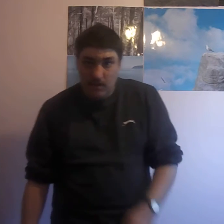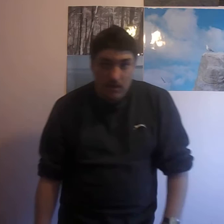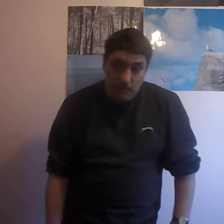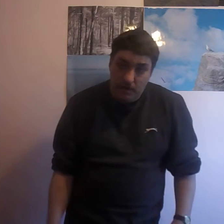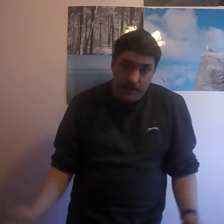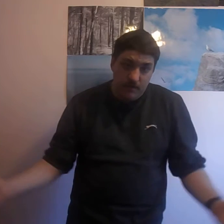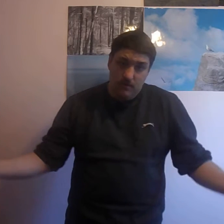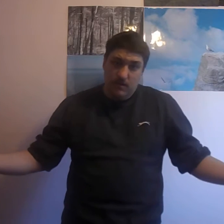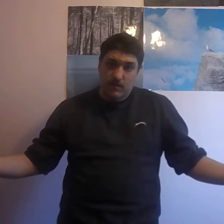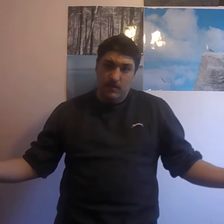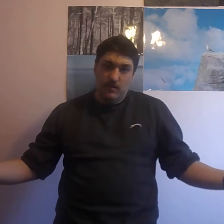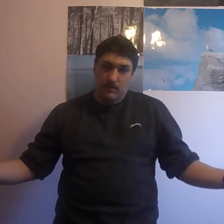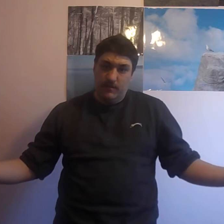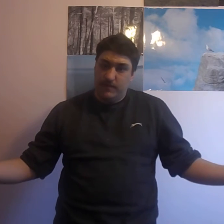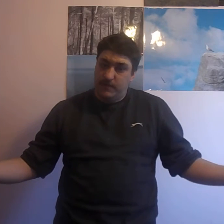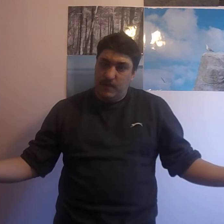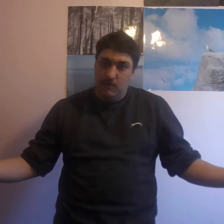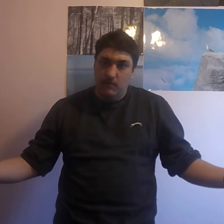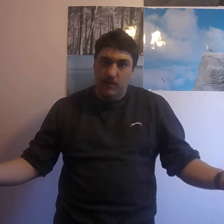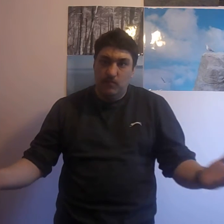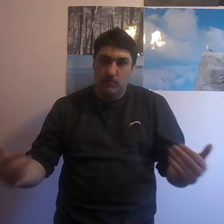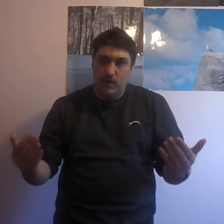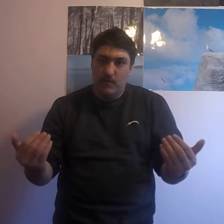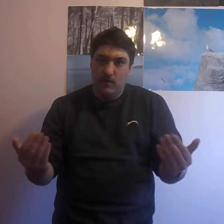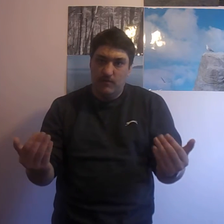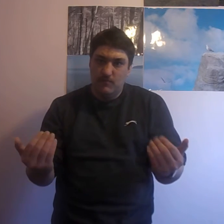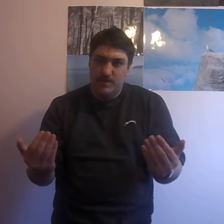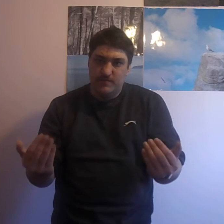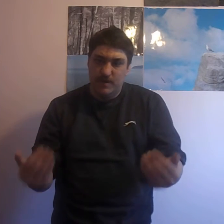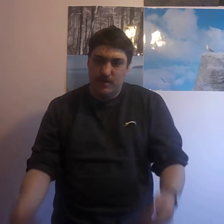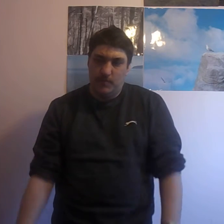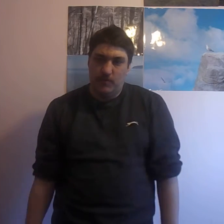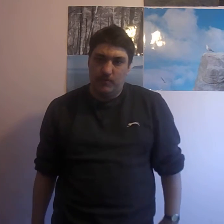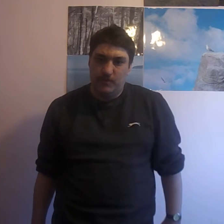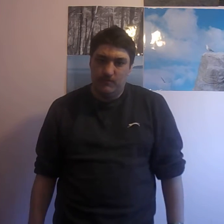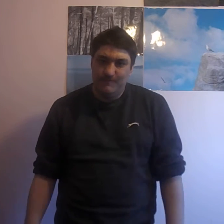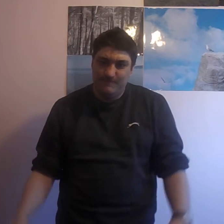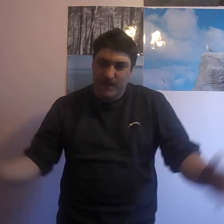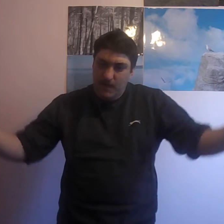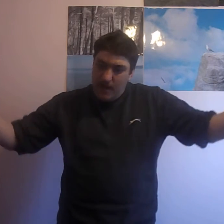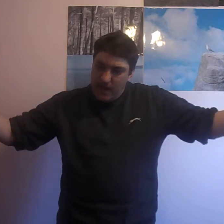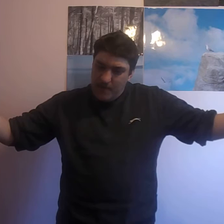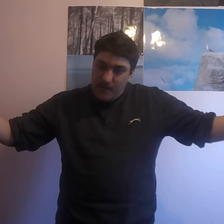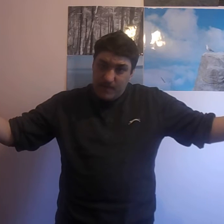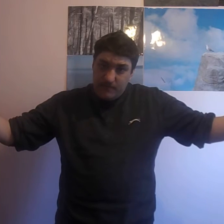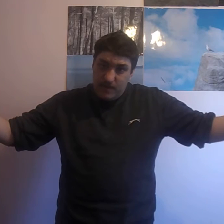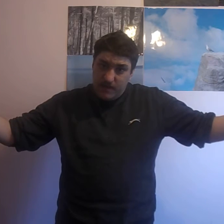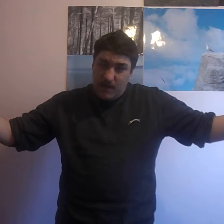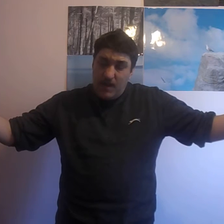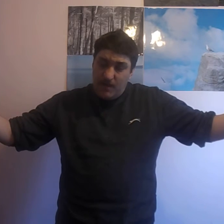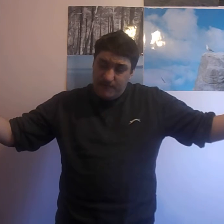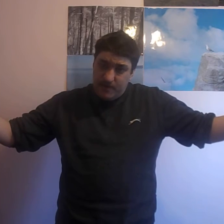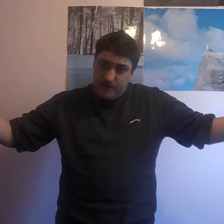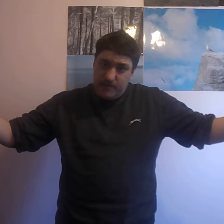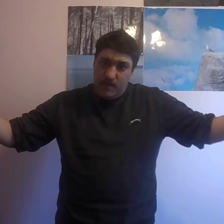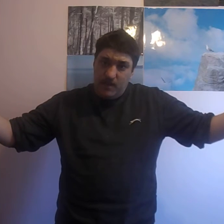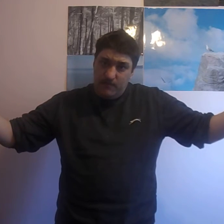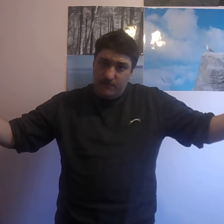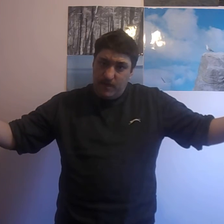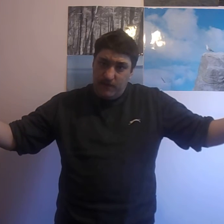But, that's the game companies. We want as much money as possible. Anyway, as I've said, I have ranted, I have raved,